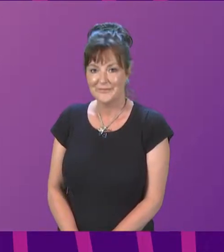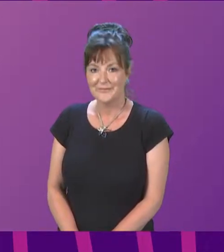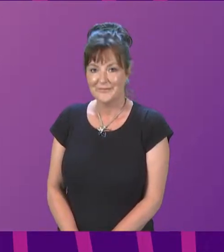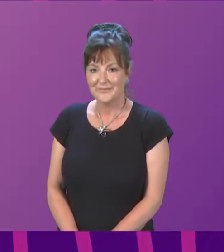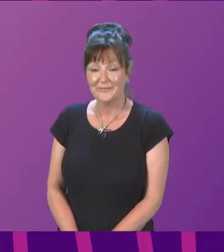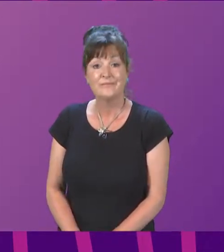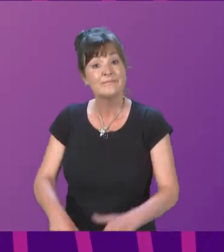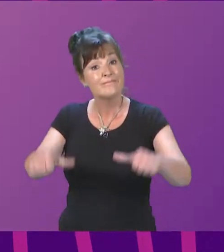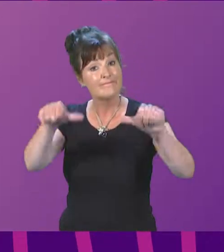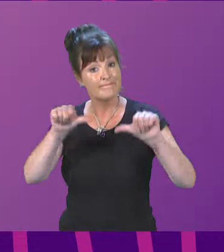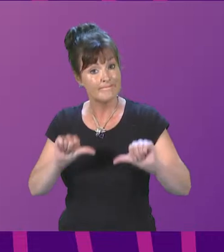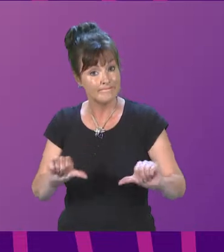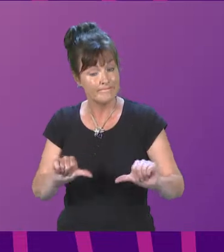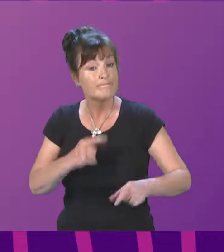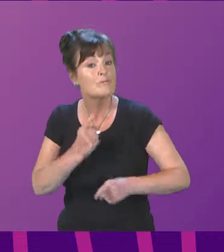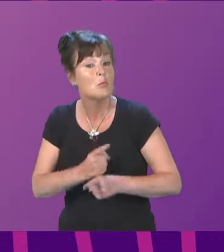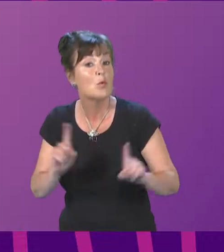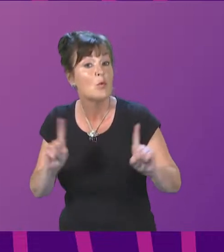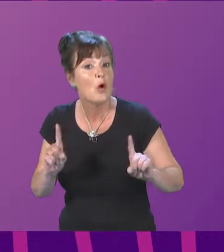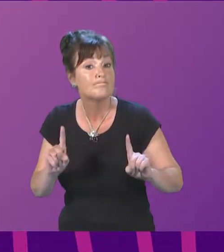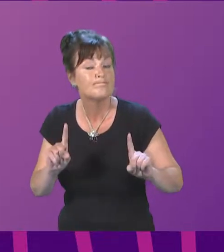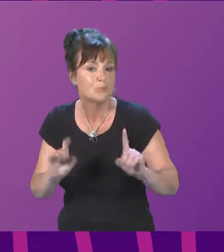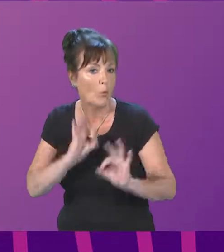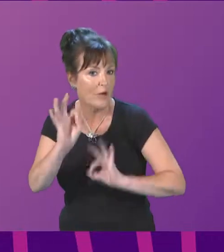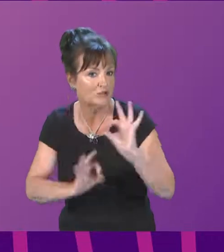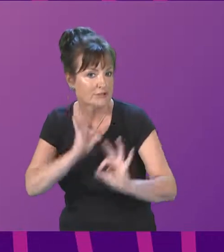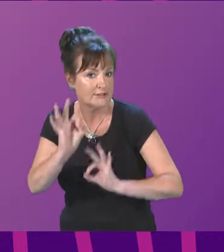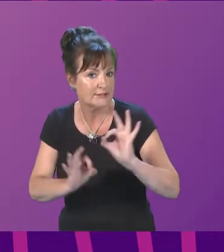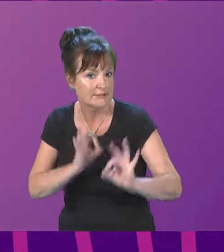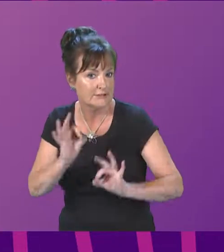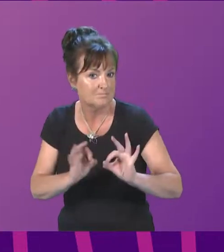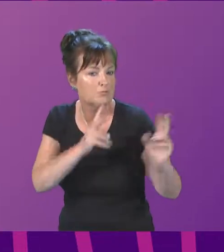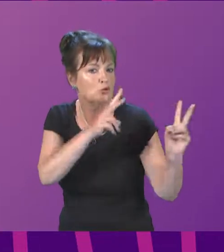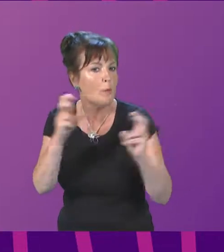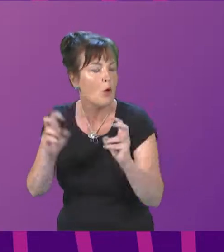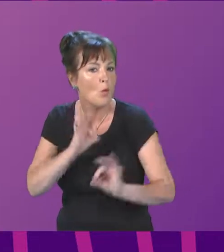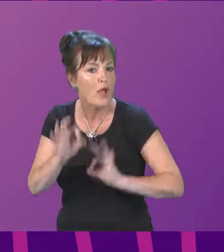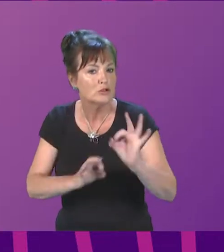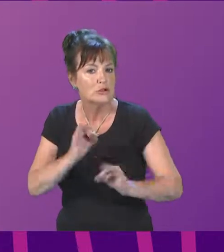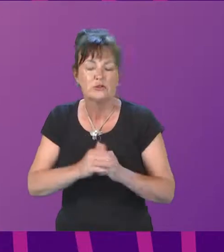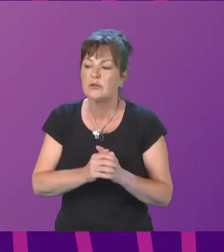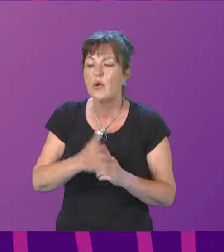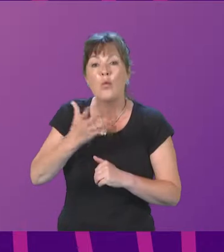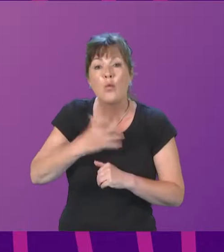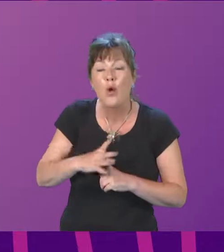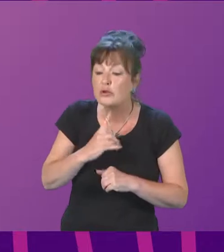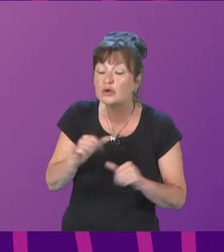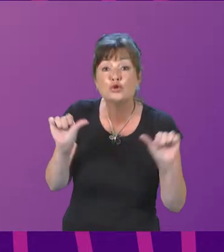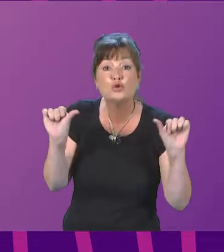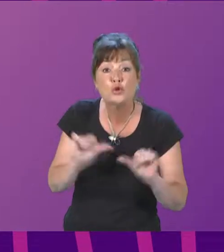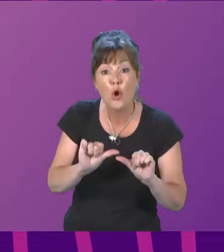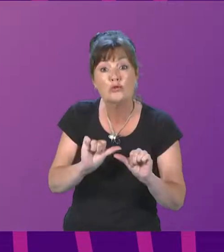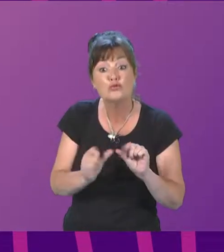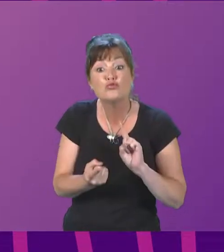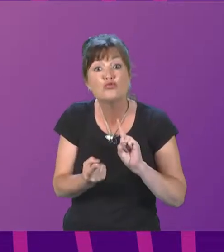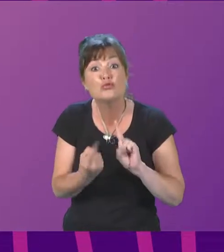The next item of business is topical questions in order to get in as many members as possible short and succinct questions and responses would